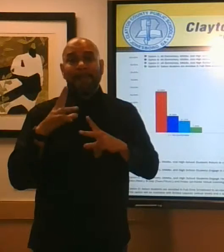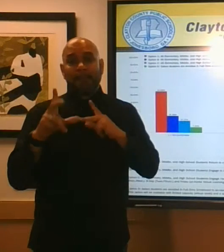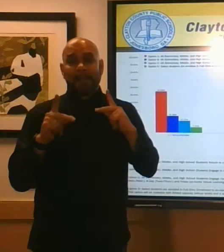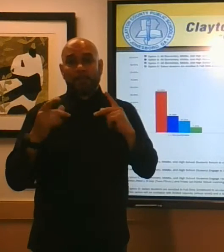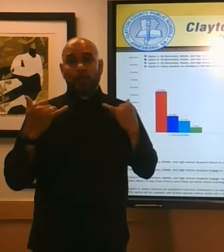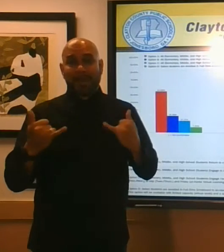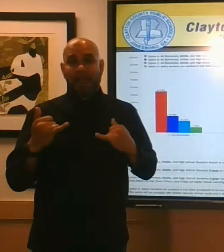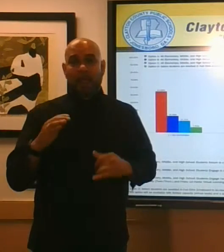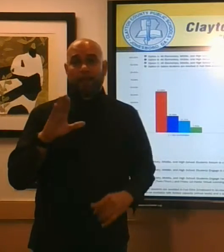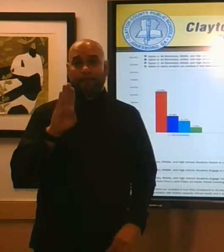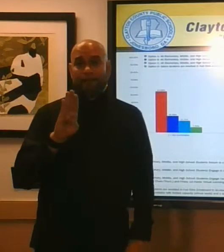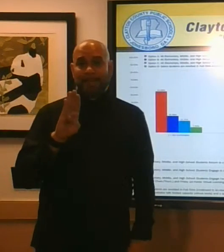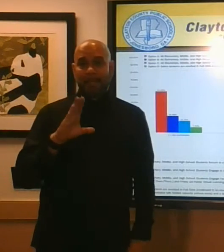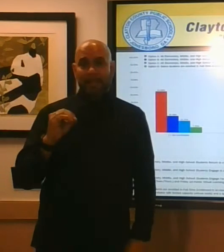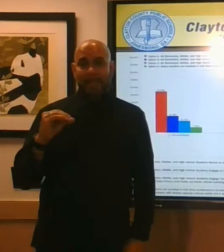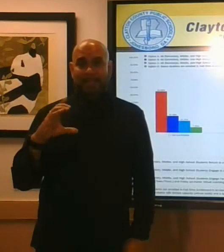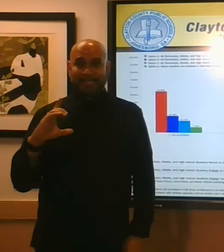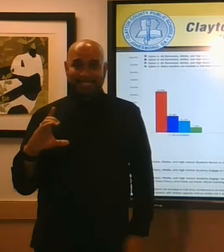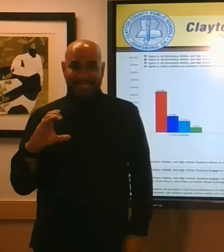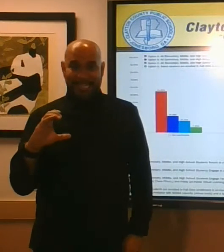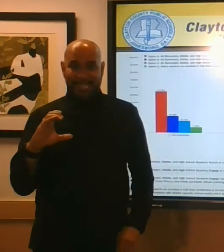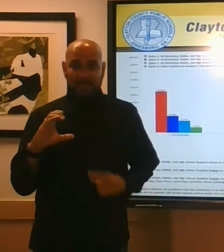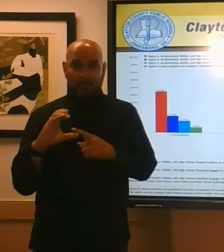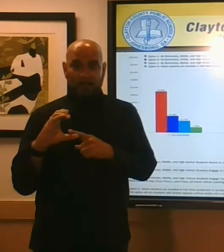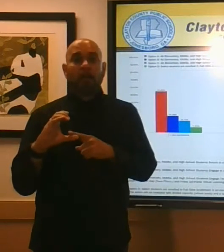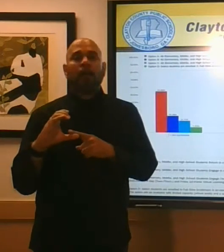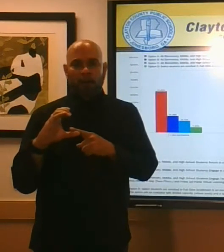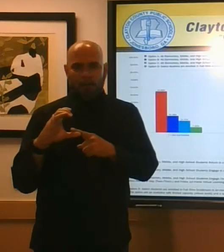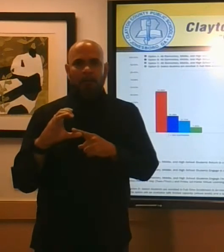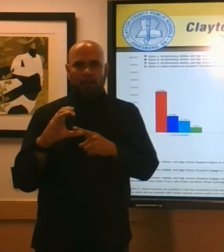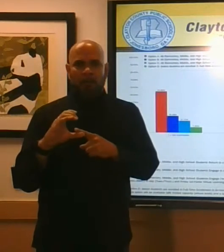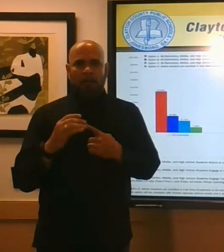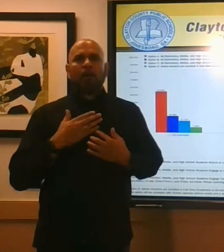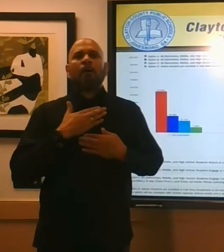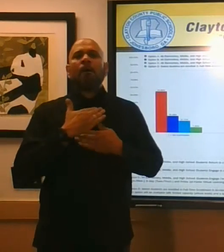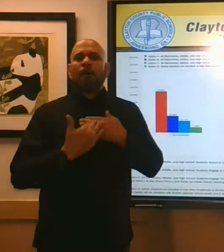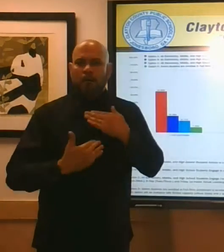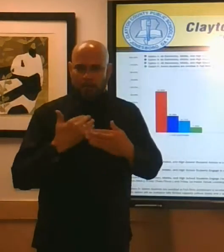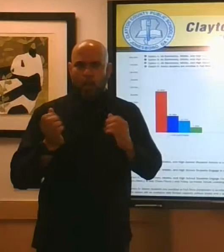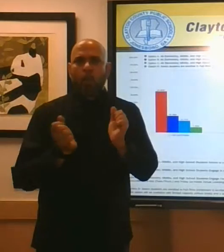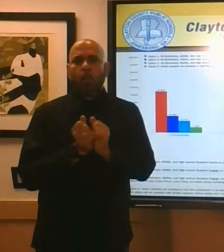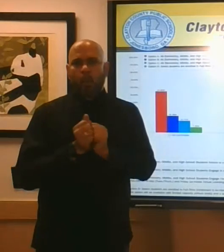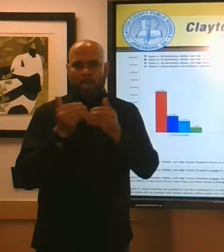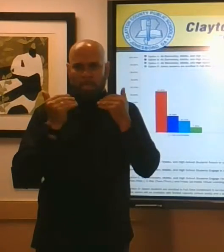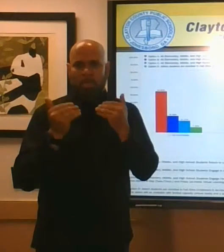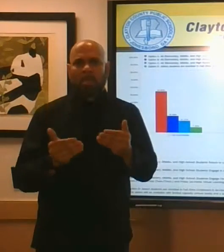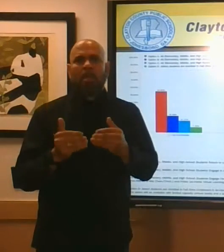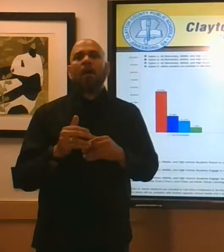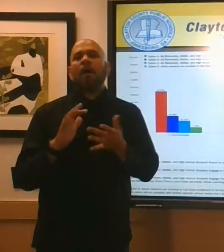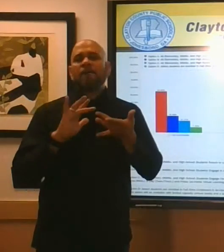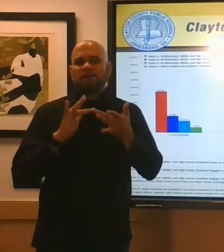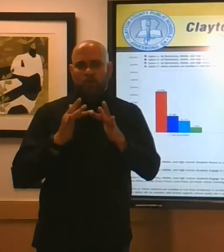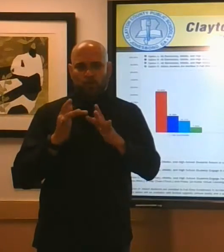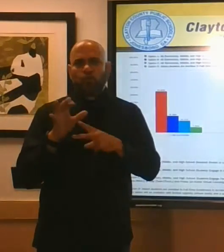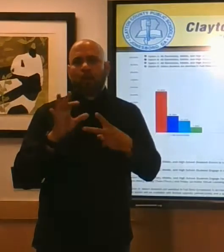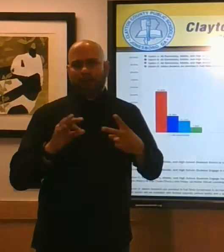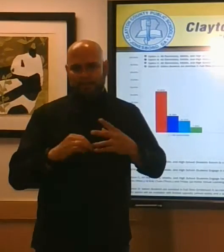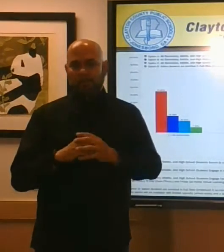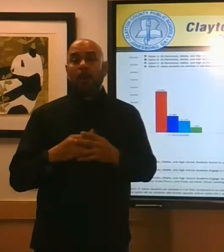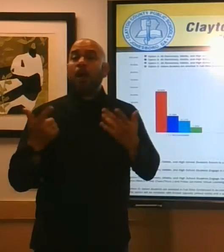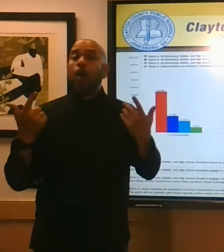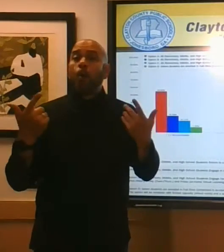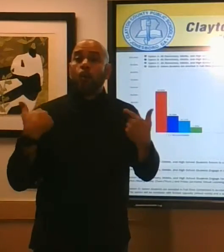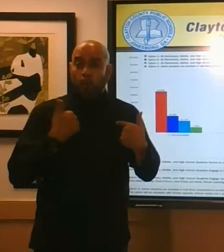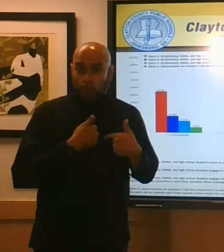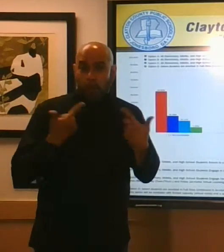and c the virtual and blended options and again for your benefit we've sent this powerpoint to all of you so you can follow along with